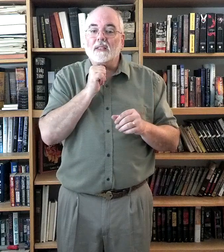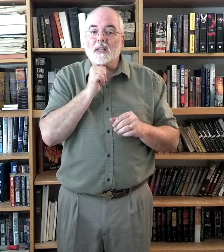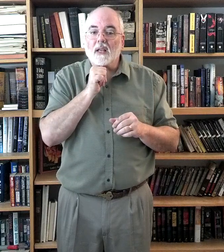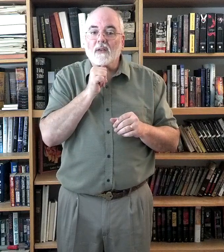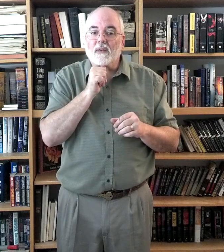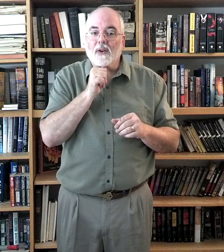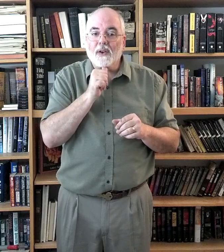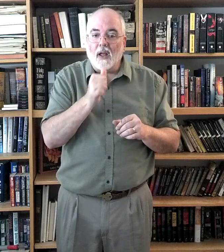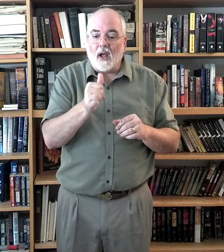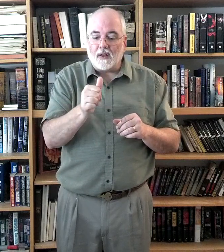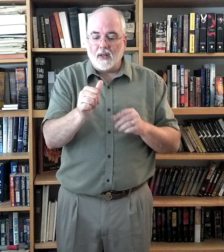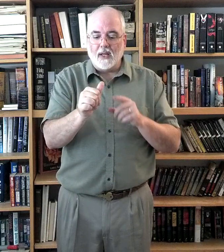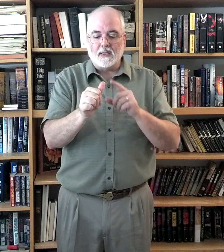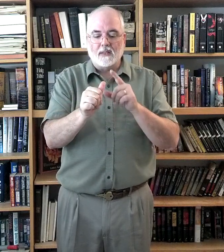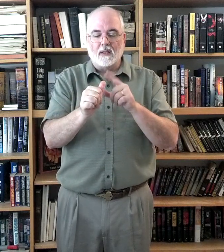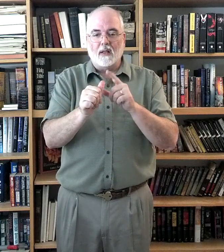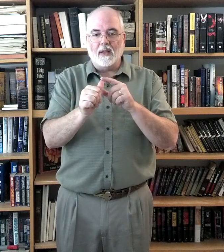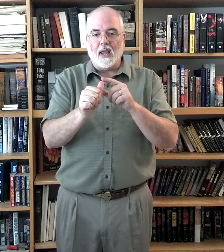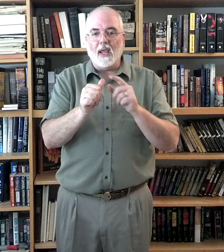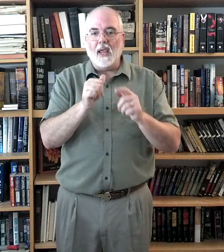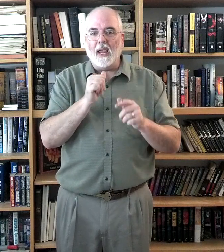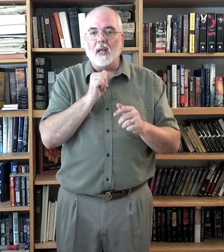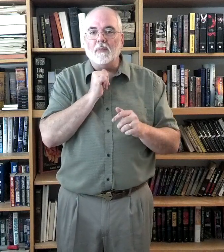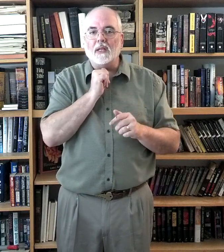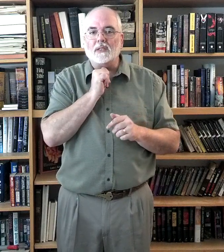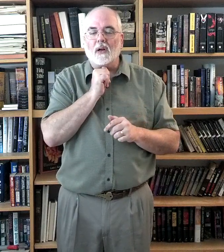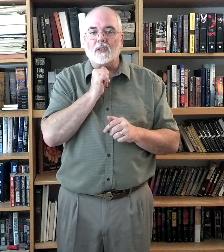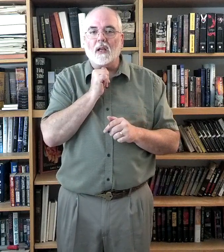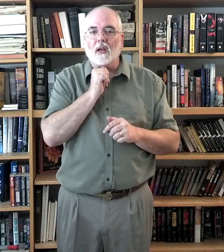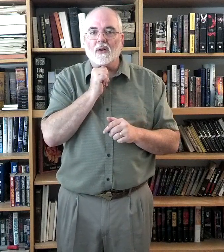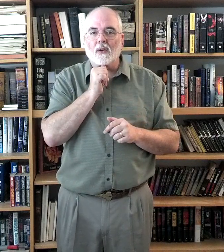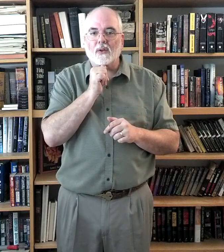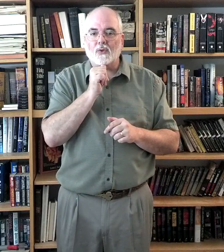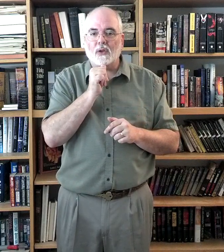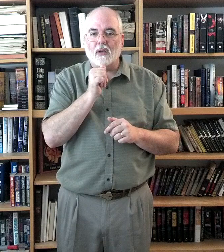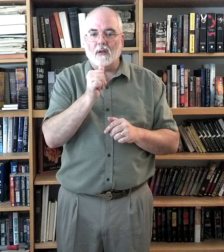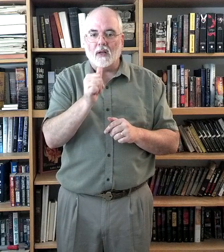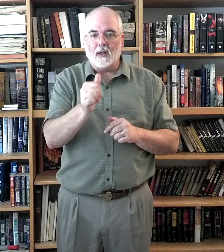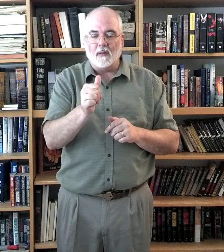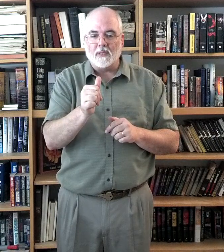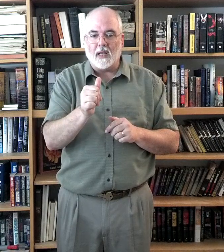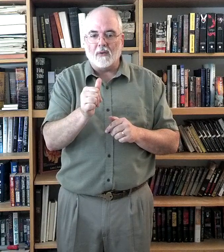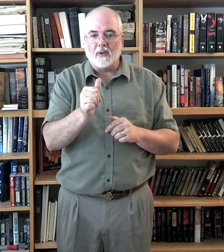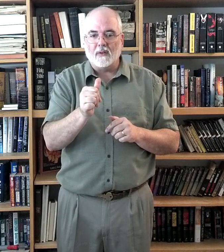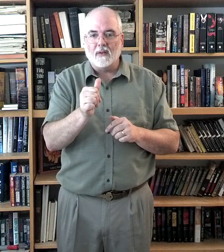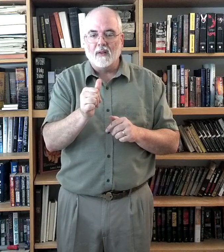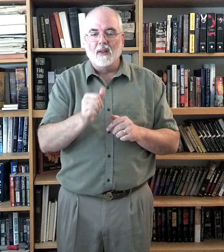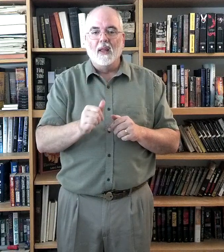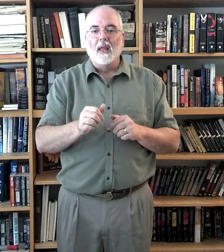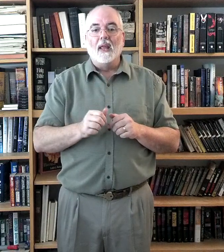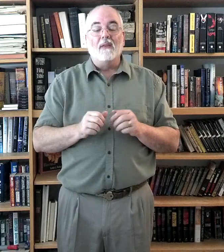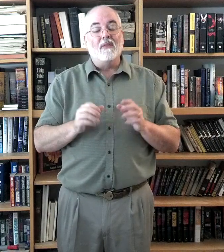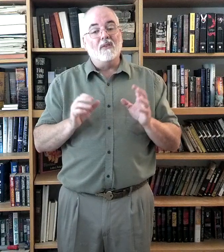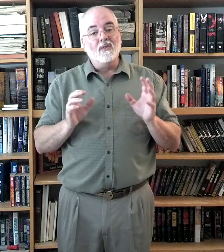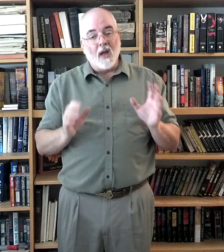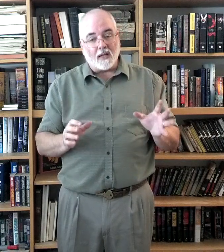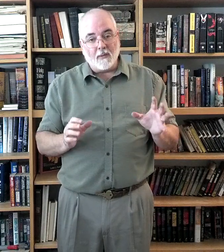it's a sign for not. It's the a-ham, but it starts under the chin and comes out. Not to be